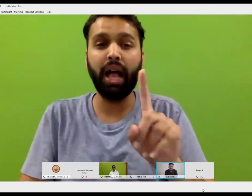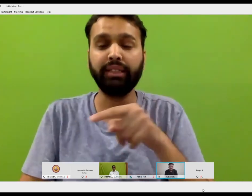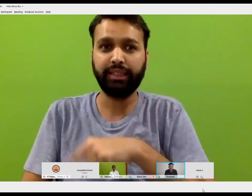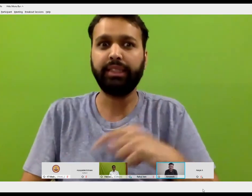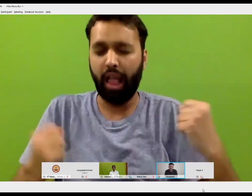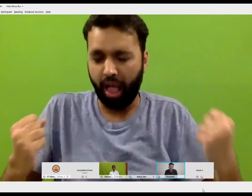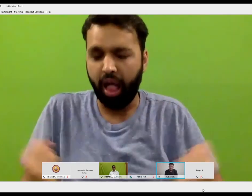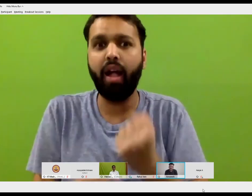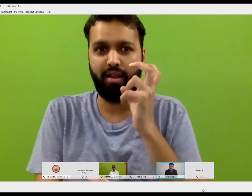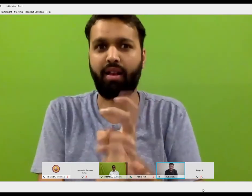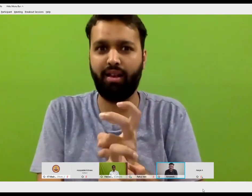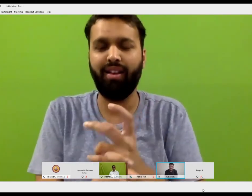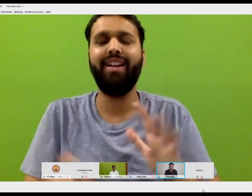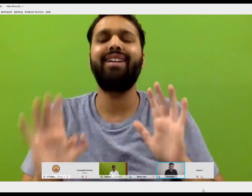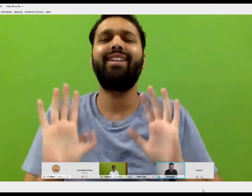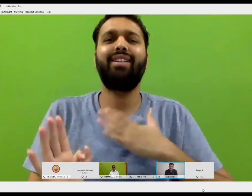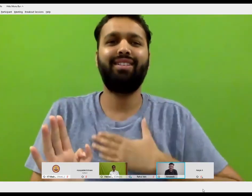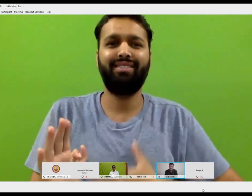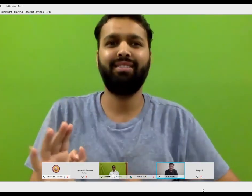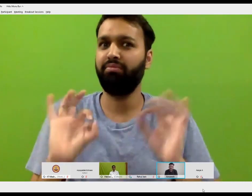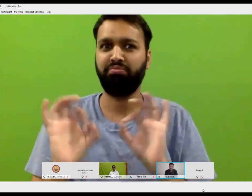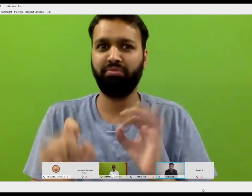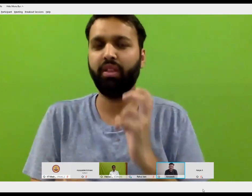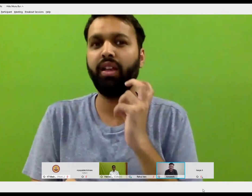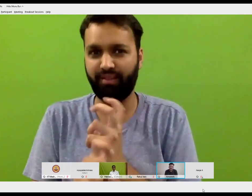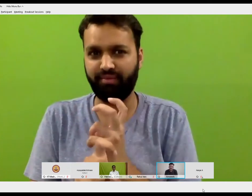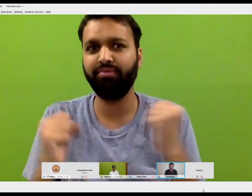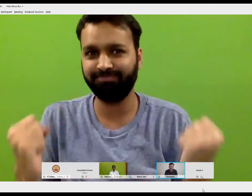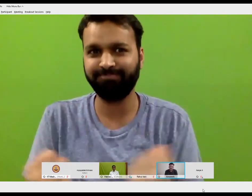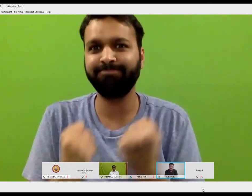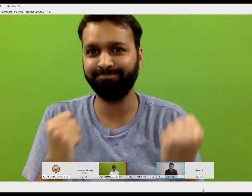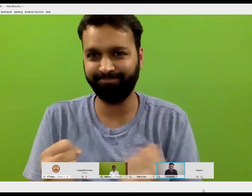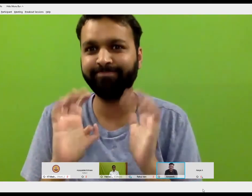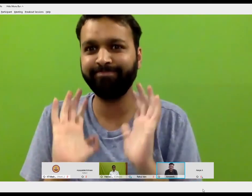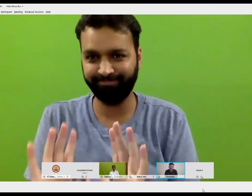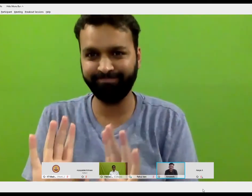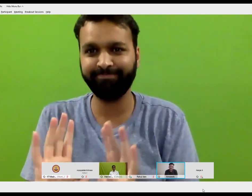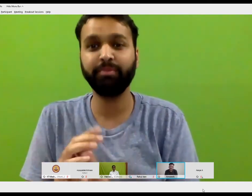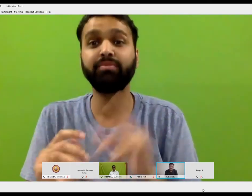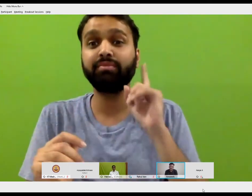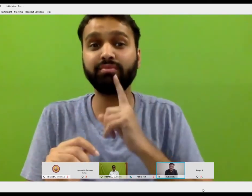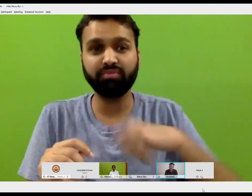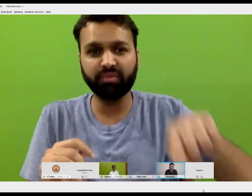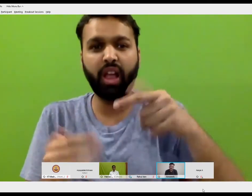do our own analysis. And, you know, like, it's very hard for them, you know, it's a very hard life for them.